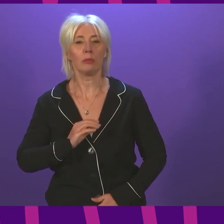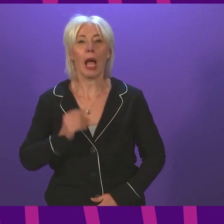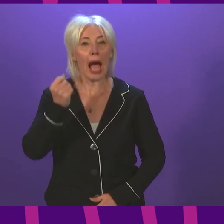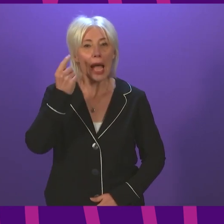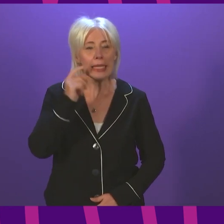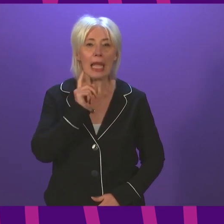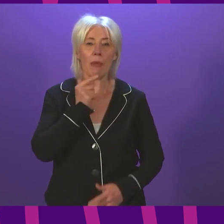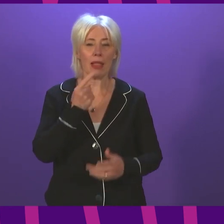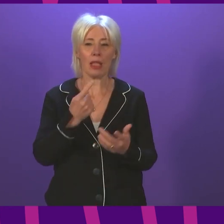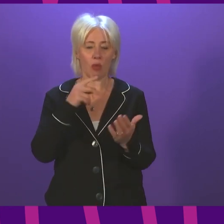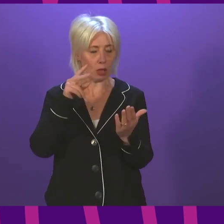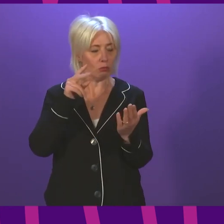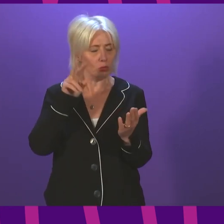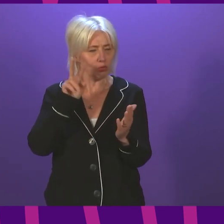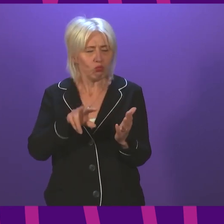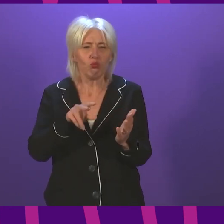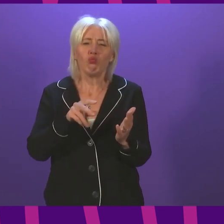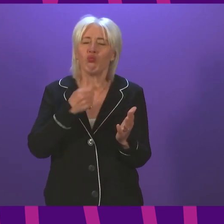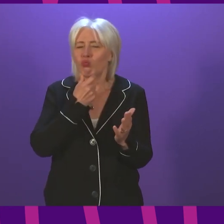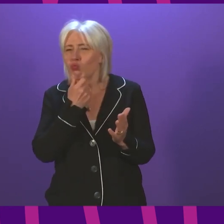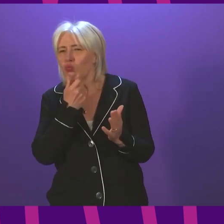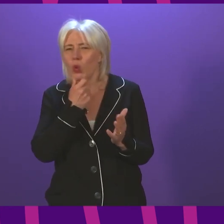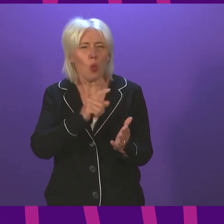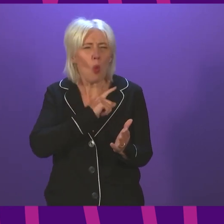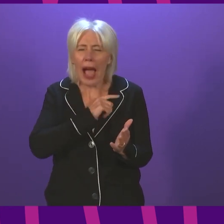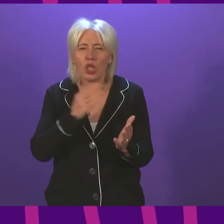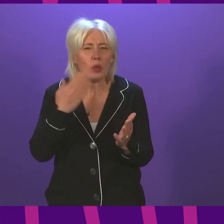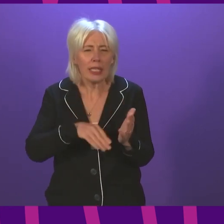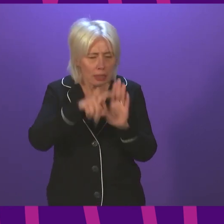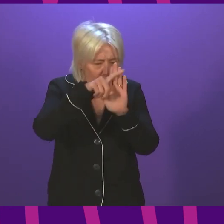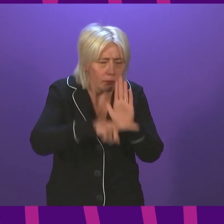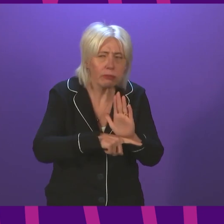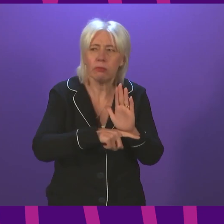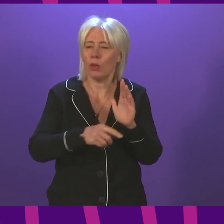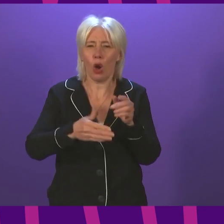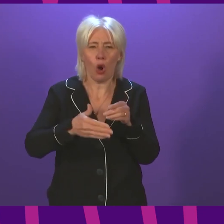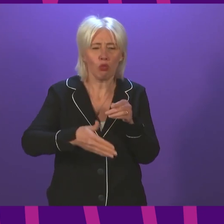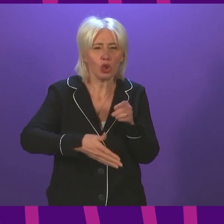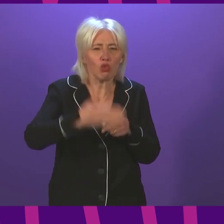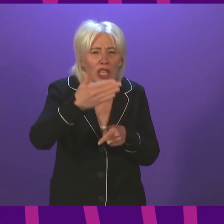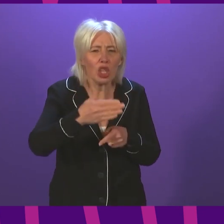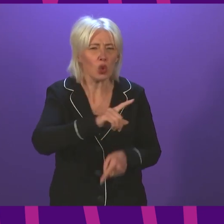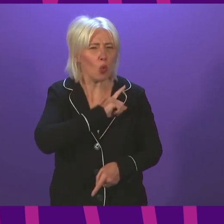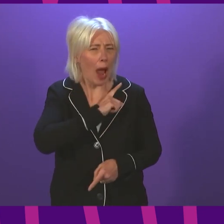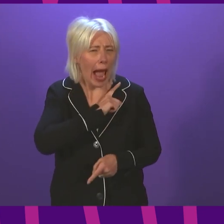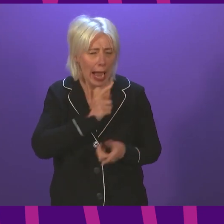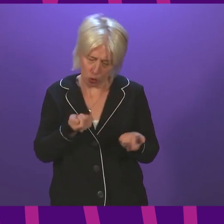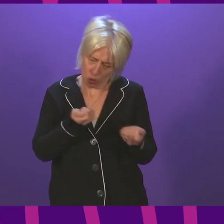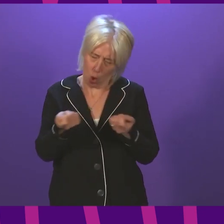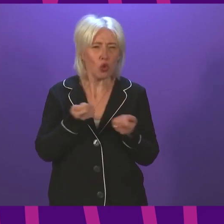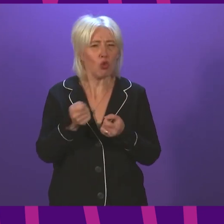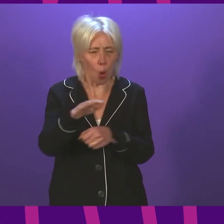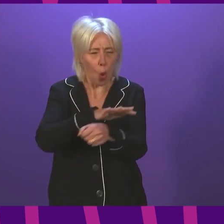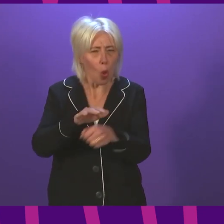look at that and say, well, why do we need any mitigations or any restrictions to try to keep cases under control?